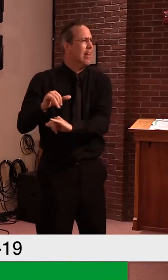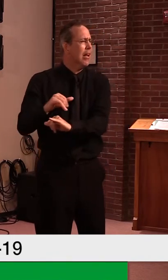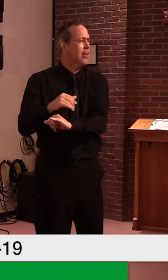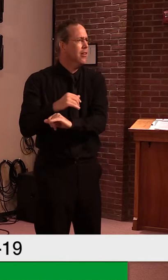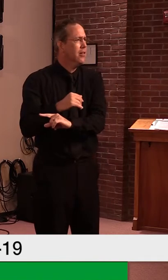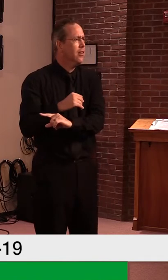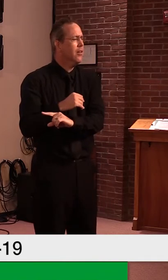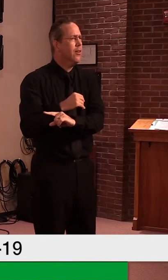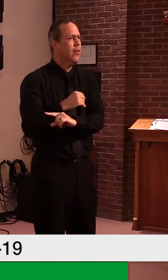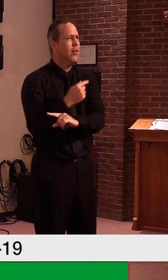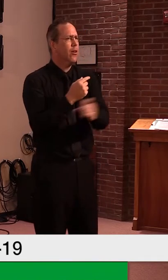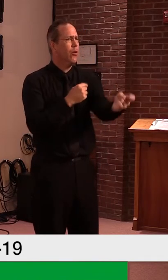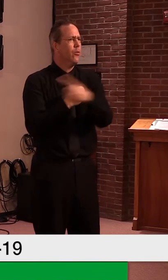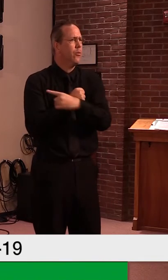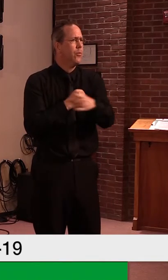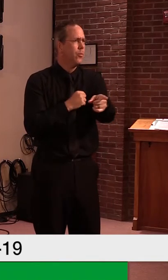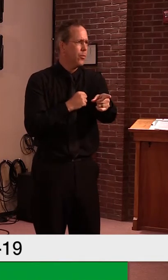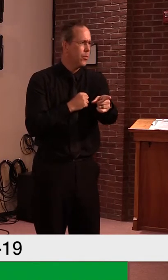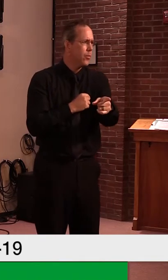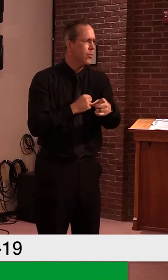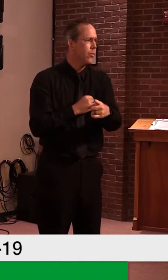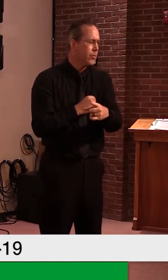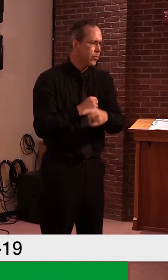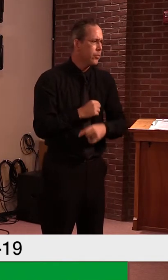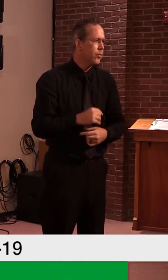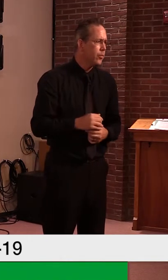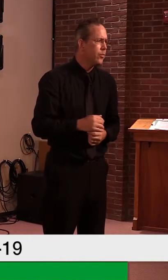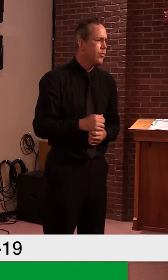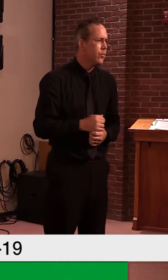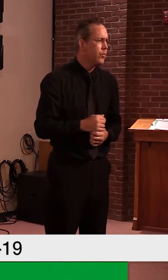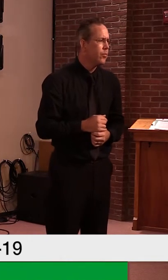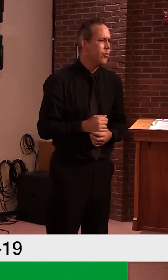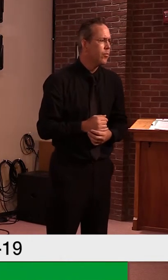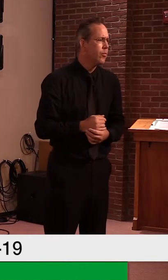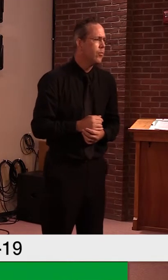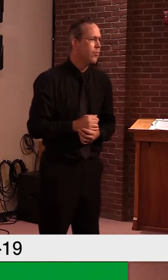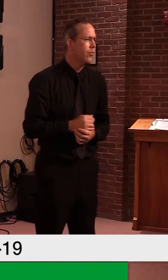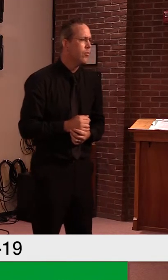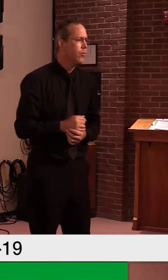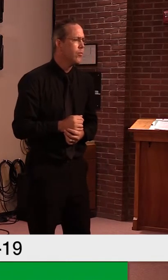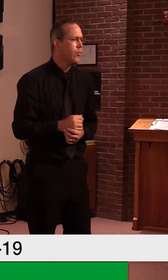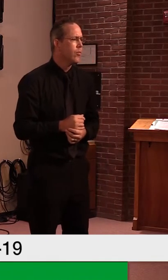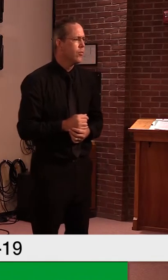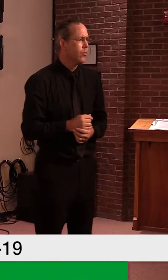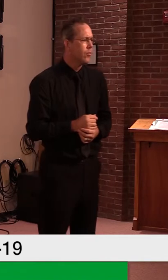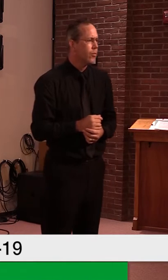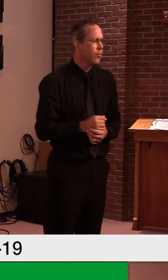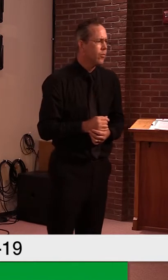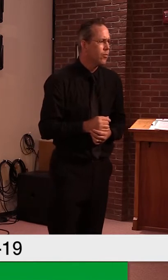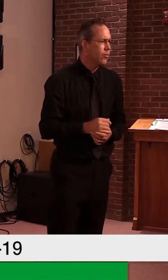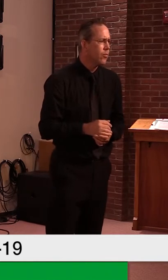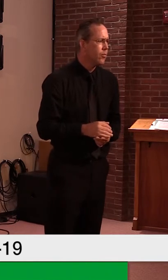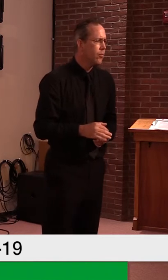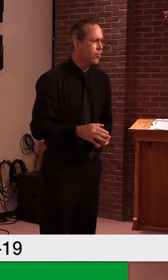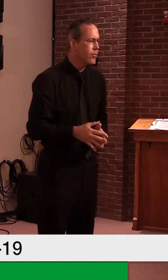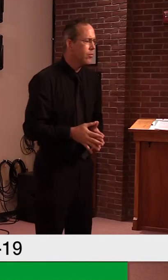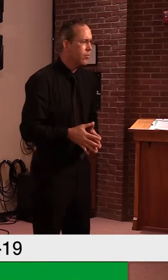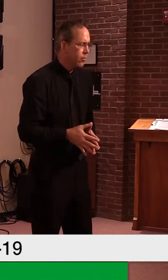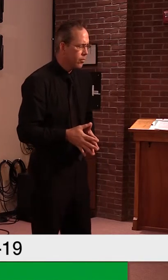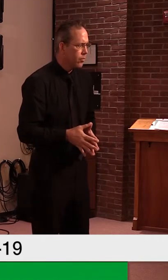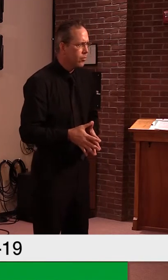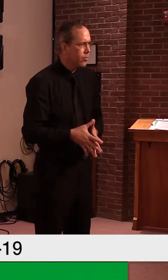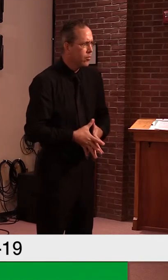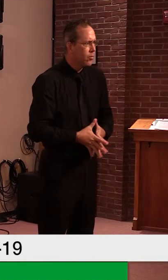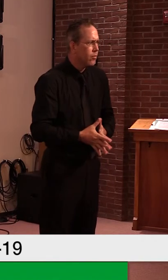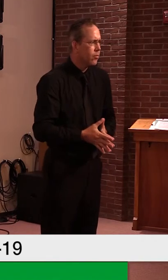there's several, uh, thousand miles away from this facility to here in the state and, um, oversight wise, how are